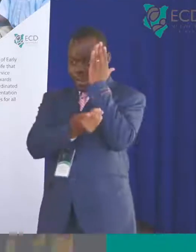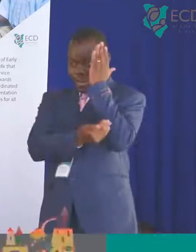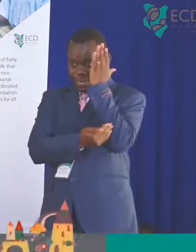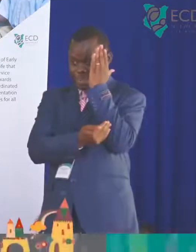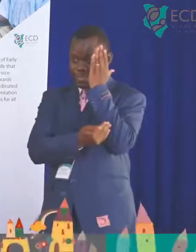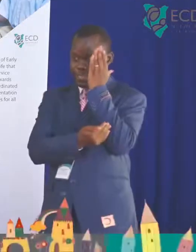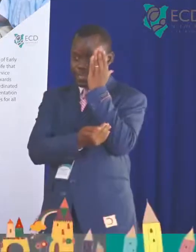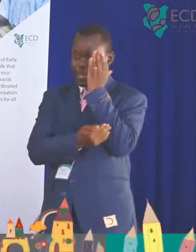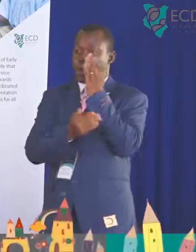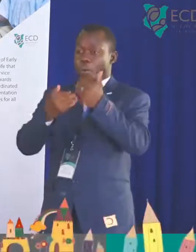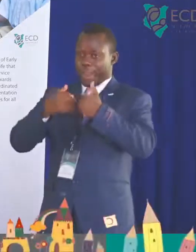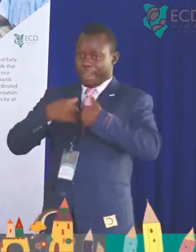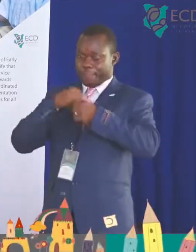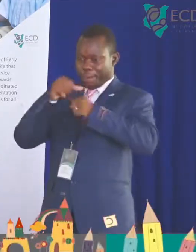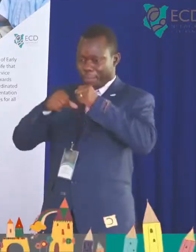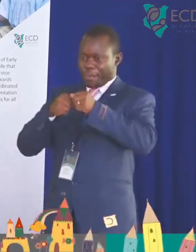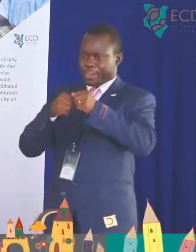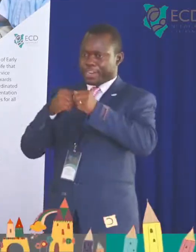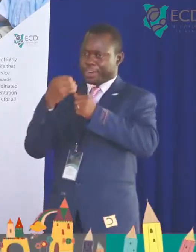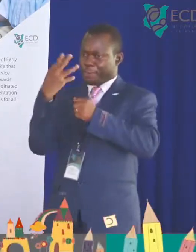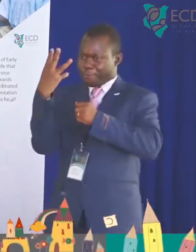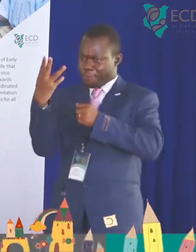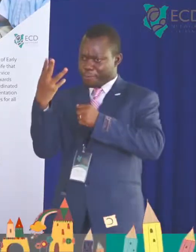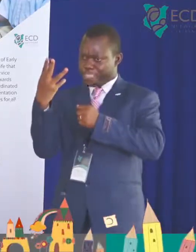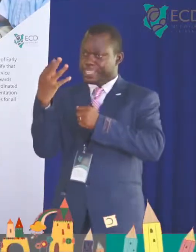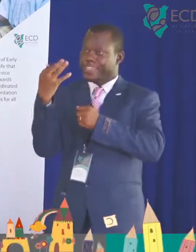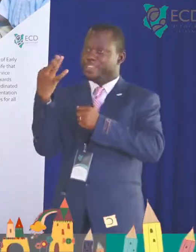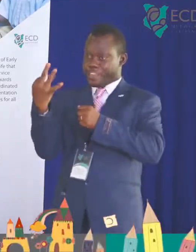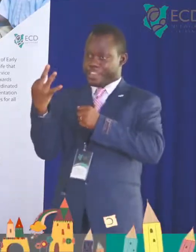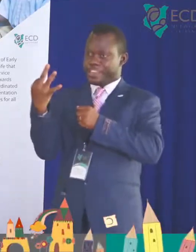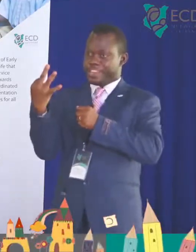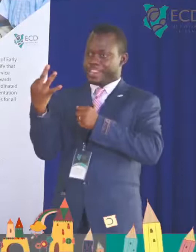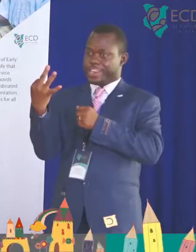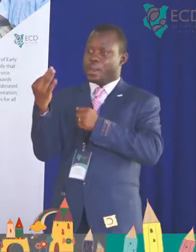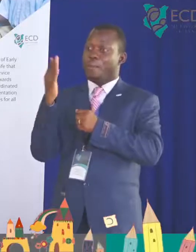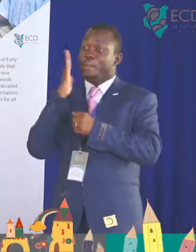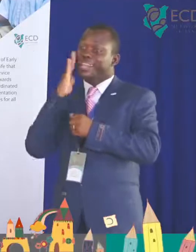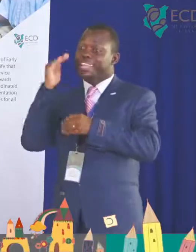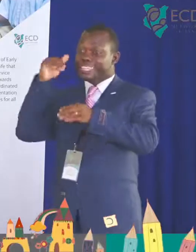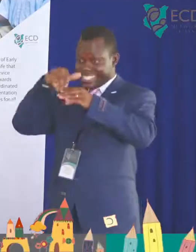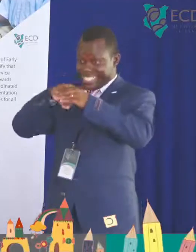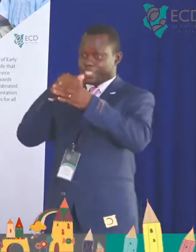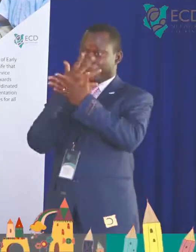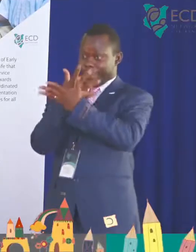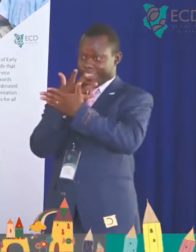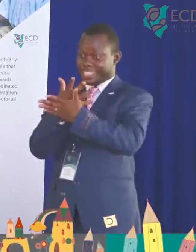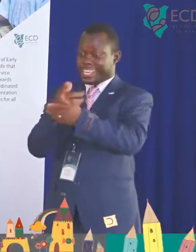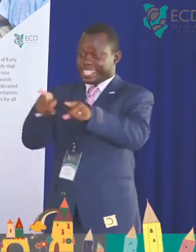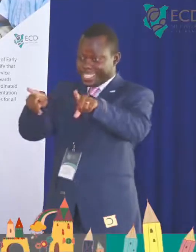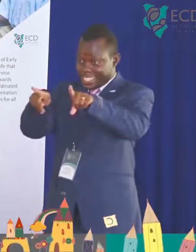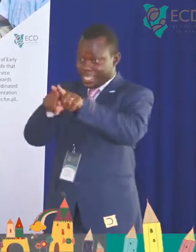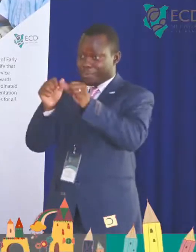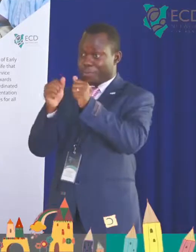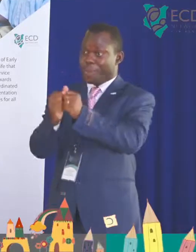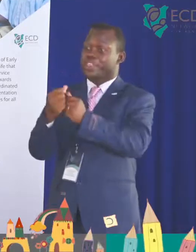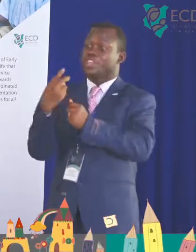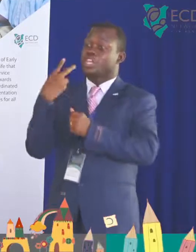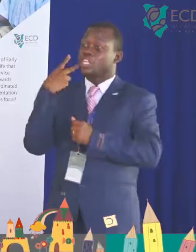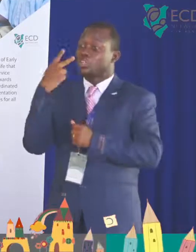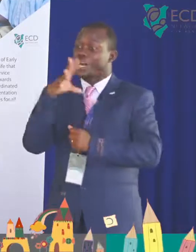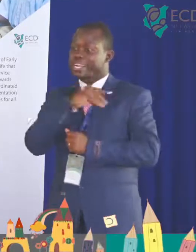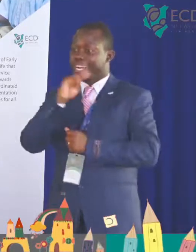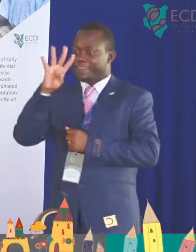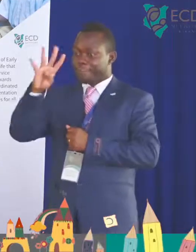country with a total of 250 children as of today. We are actually having 248 as of now.